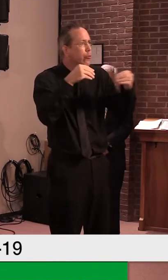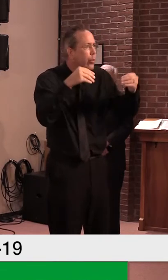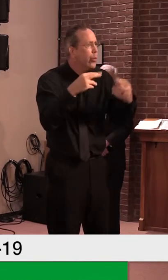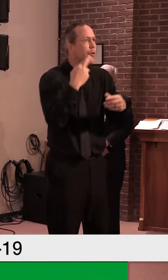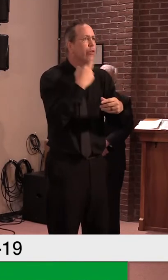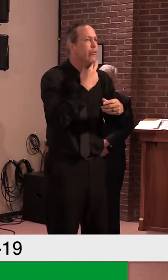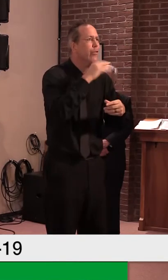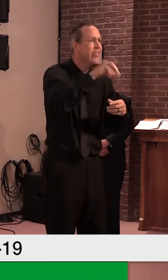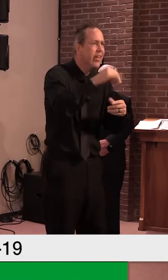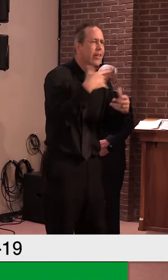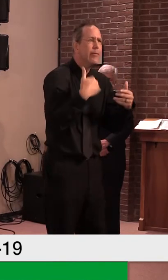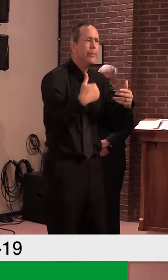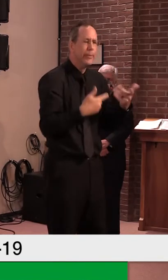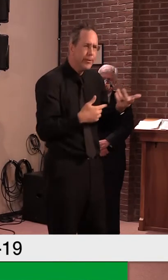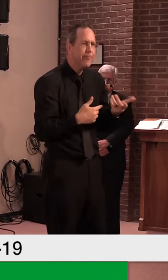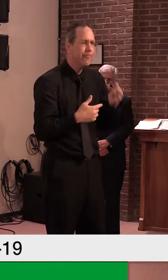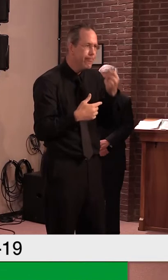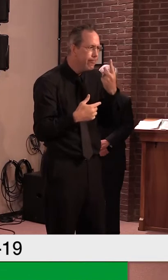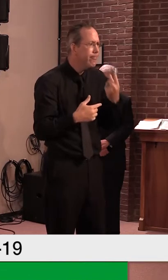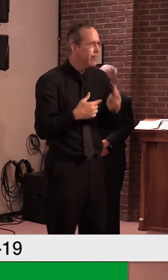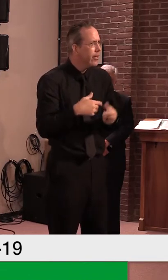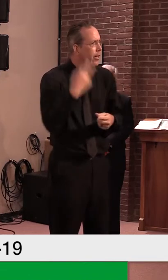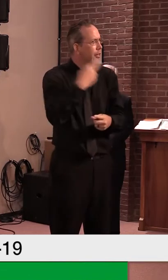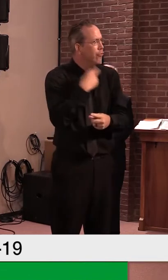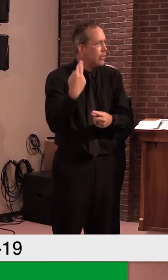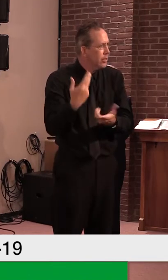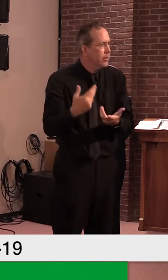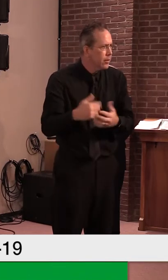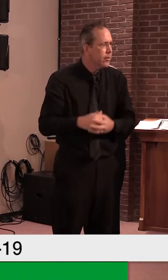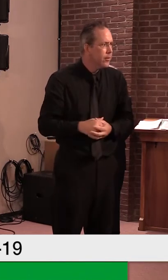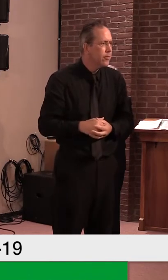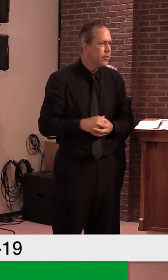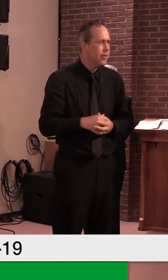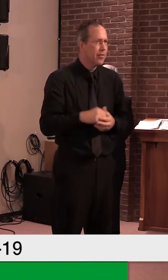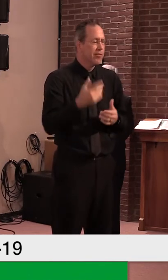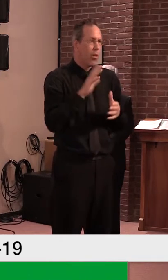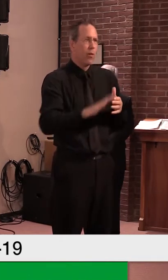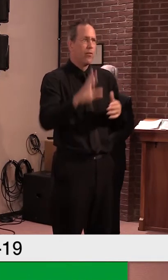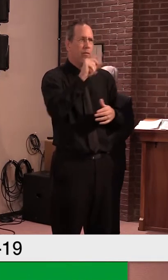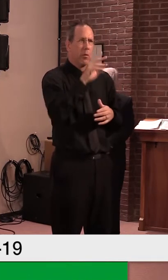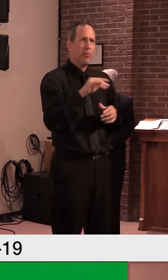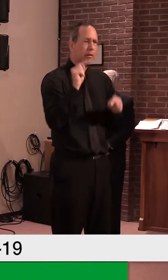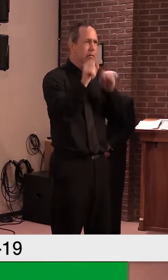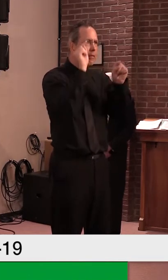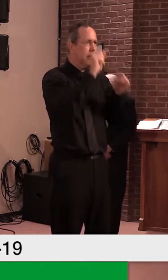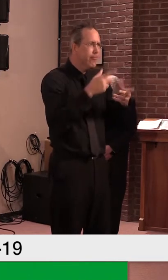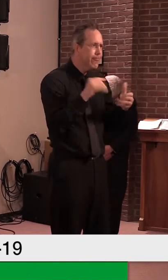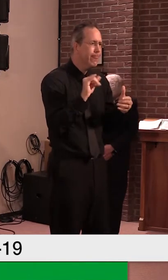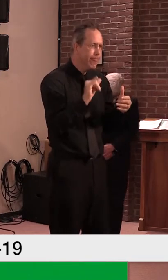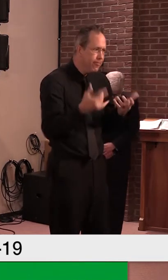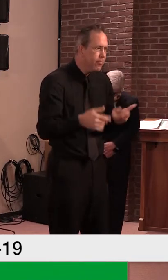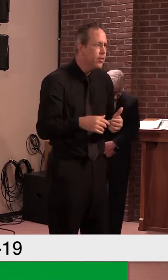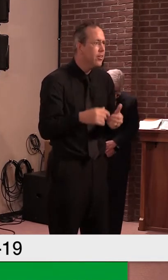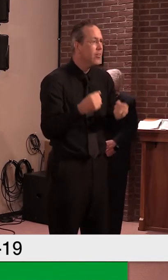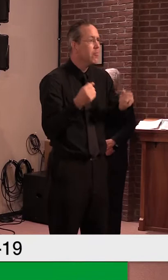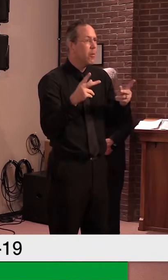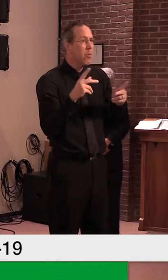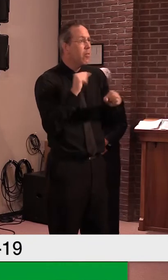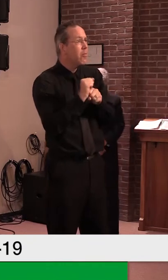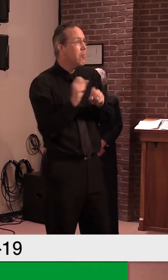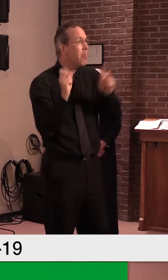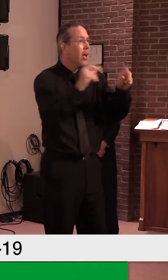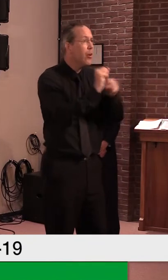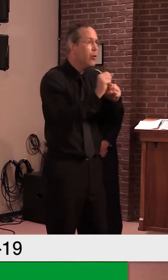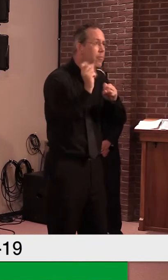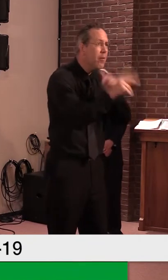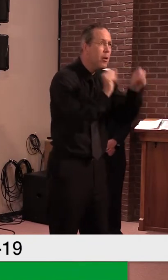And and and we see that throughout Vermont as many thousands of people have gone back to work in different different